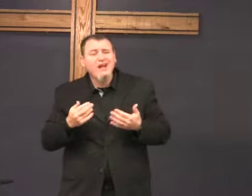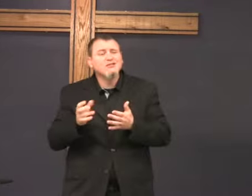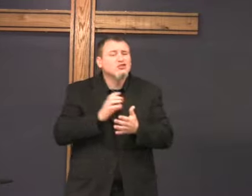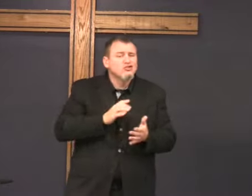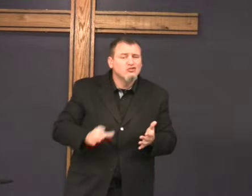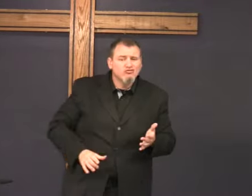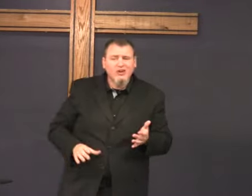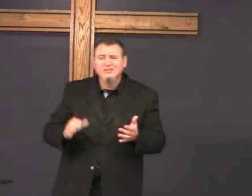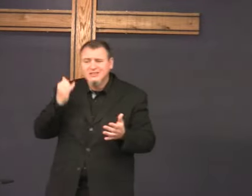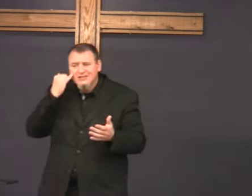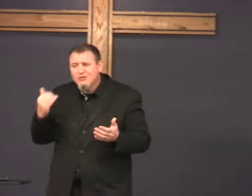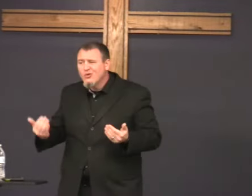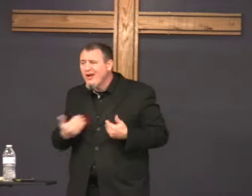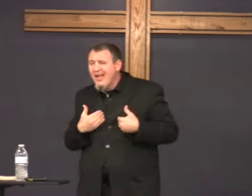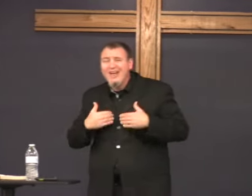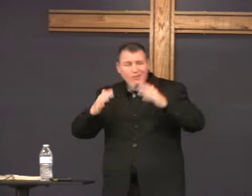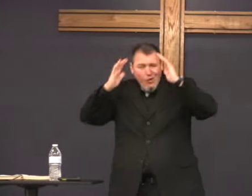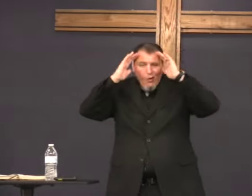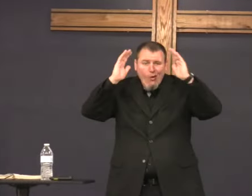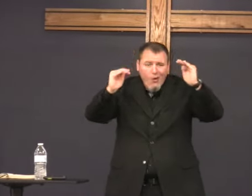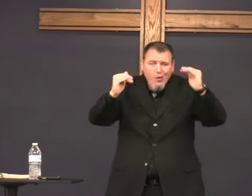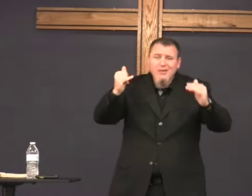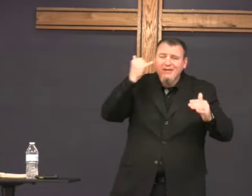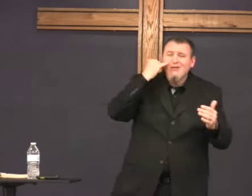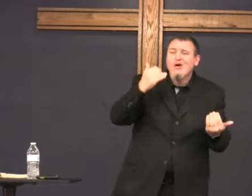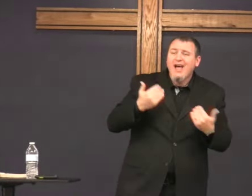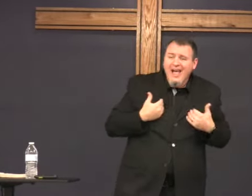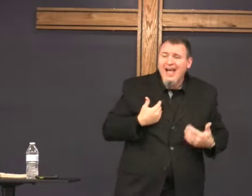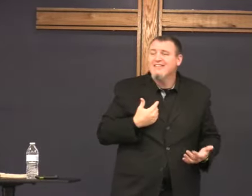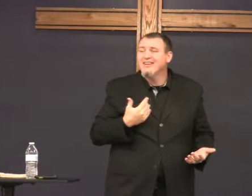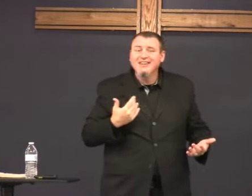if you have Christ then you have hope